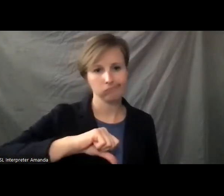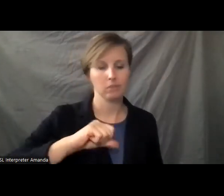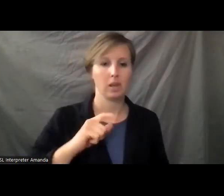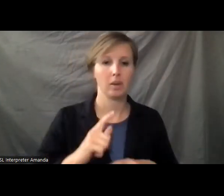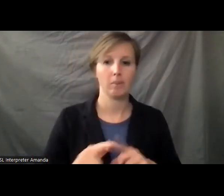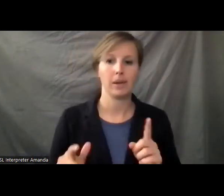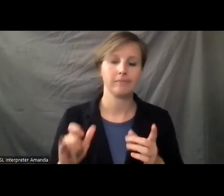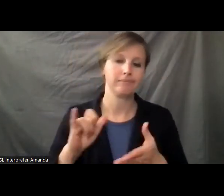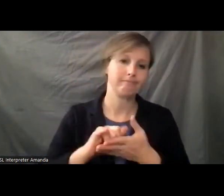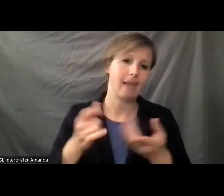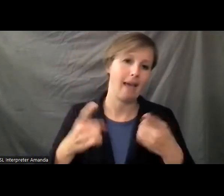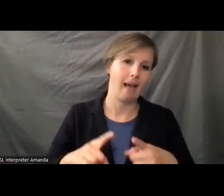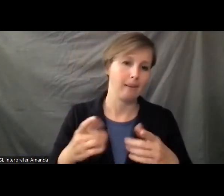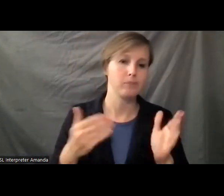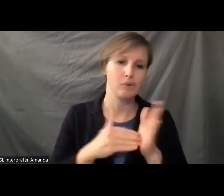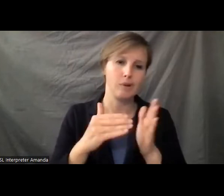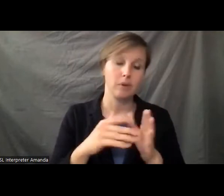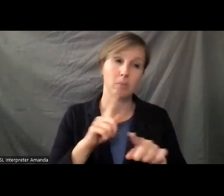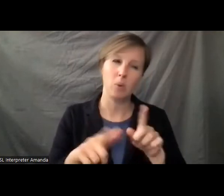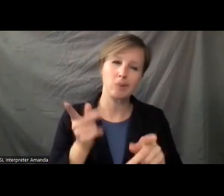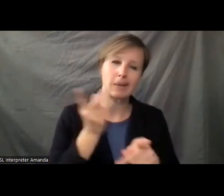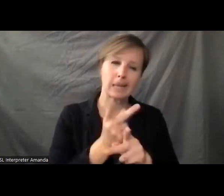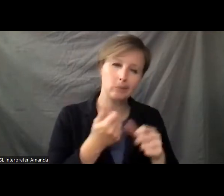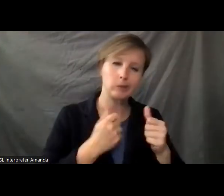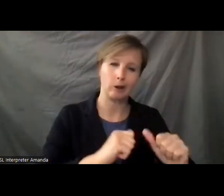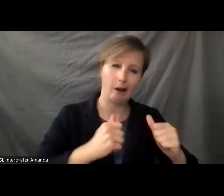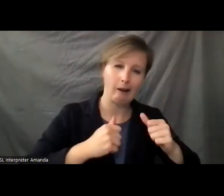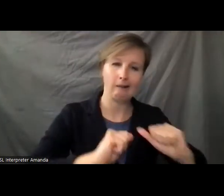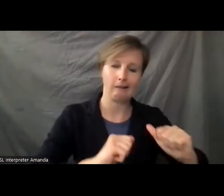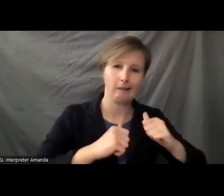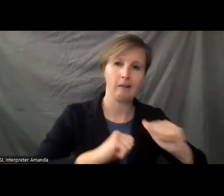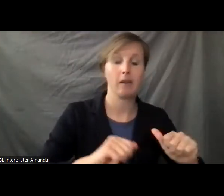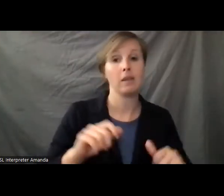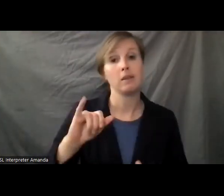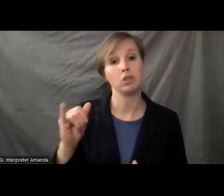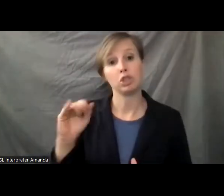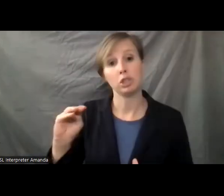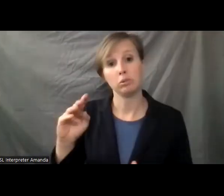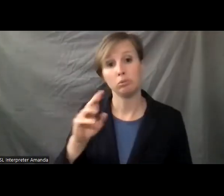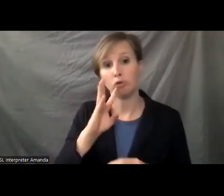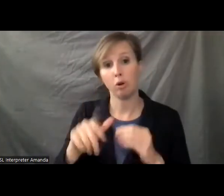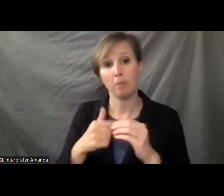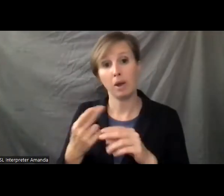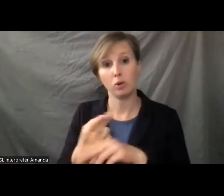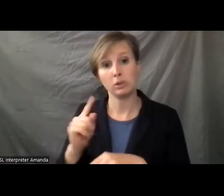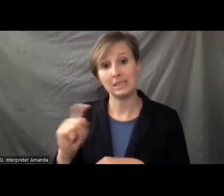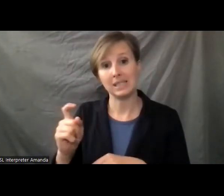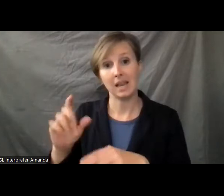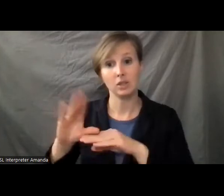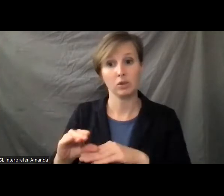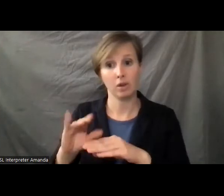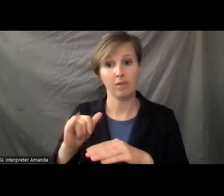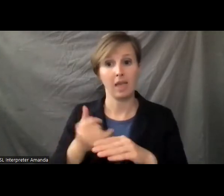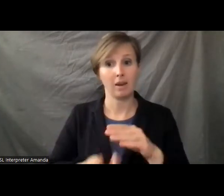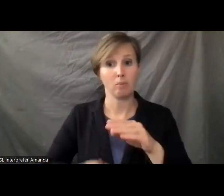filibuster. But we will keep working at it. And this, Jim talked about using tax credits. All this does is it improves the tax credit by